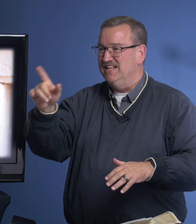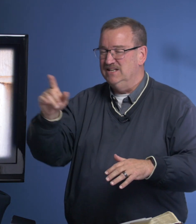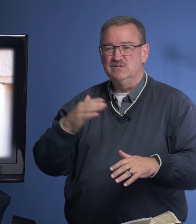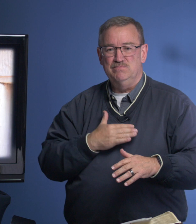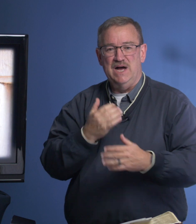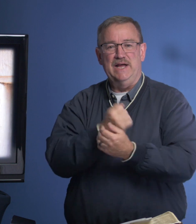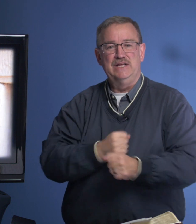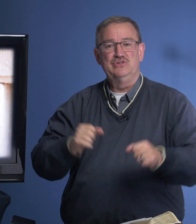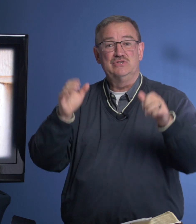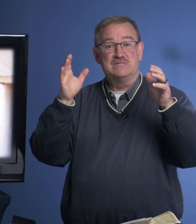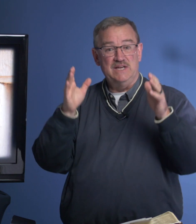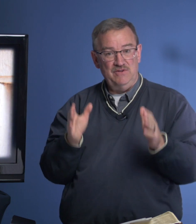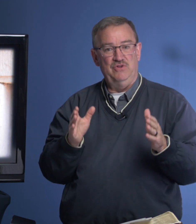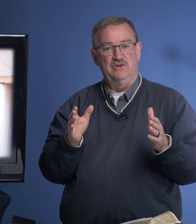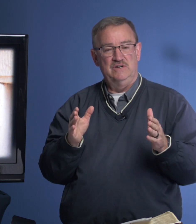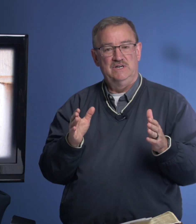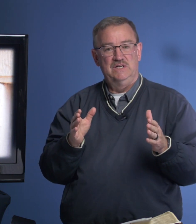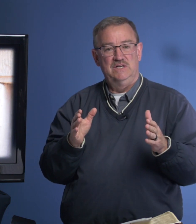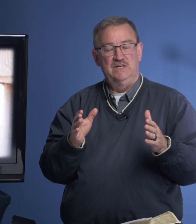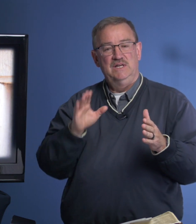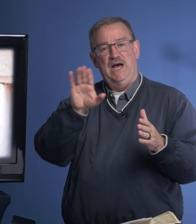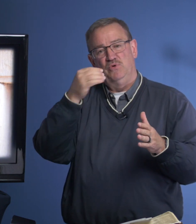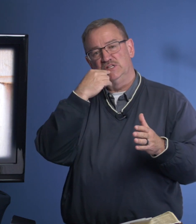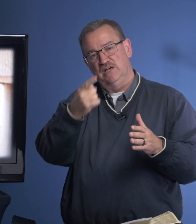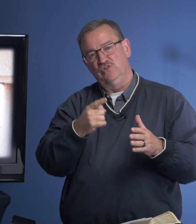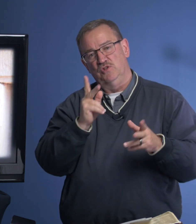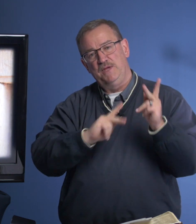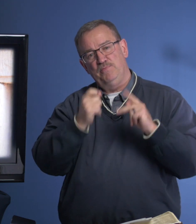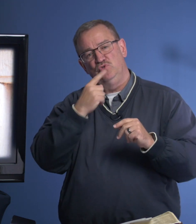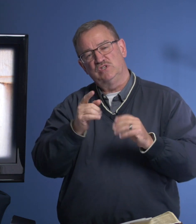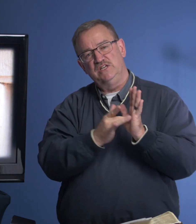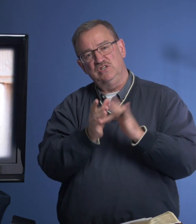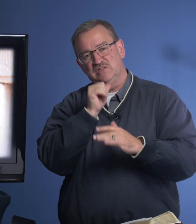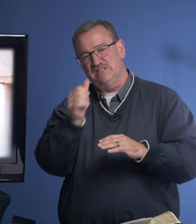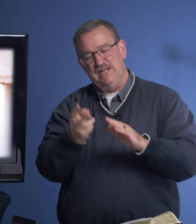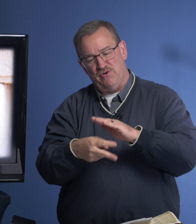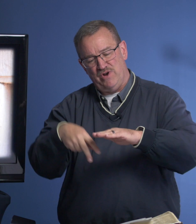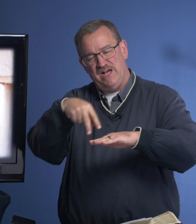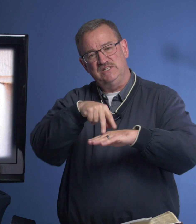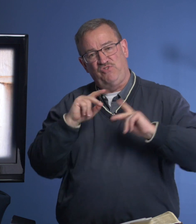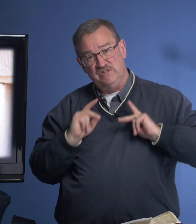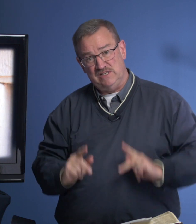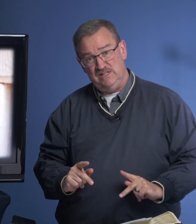is my Savior. I want to tell you, the people who say Jesus did not rise physically